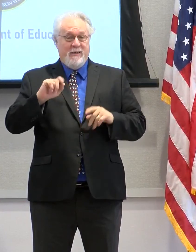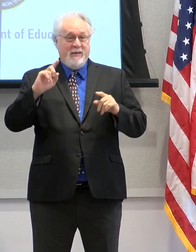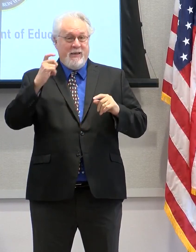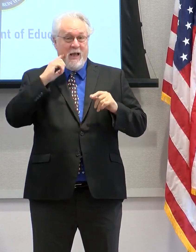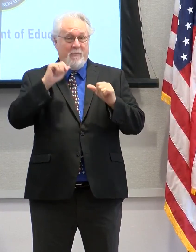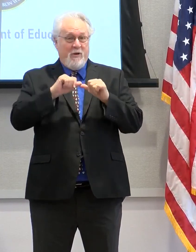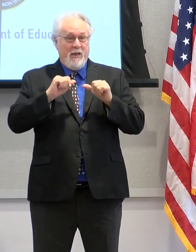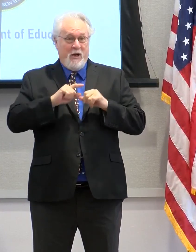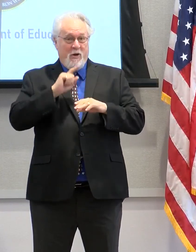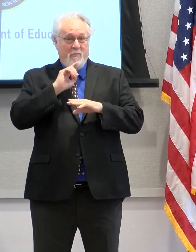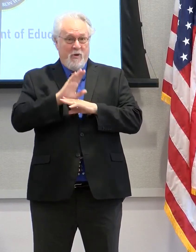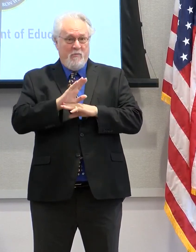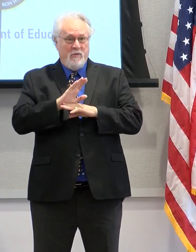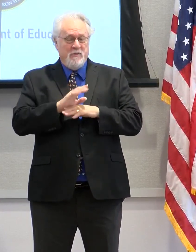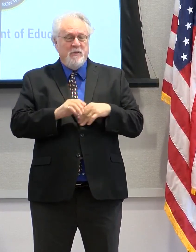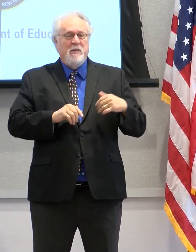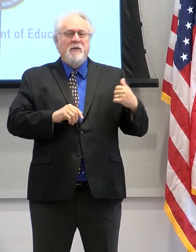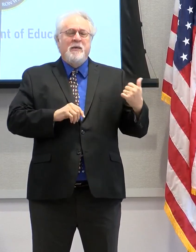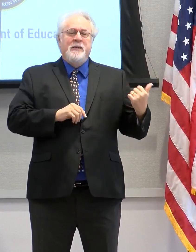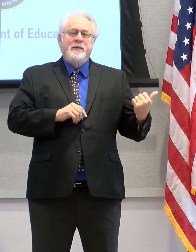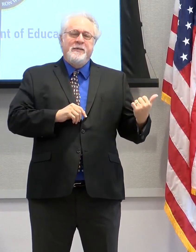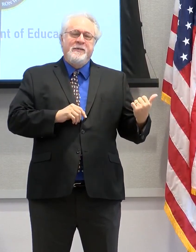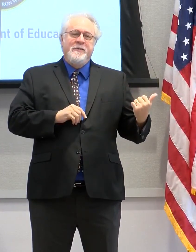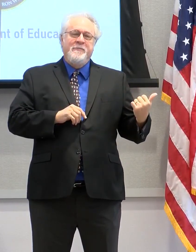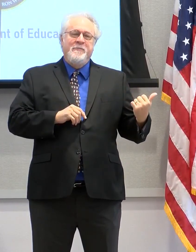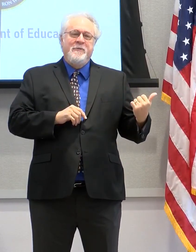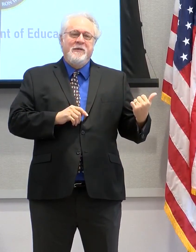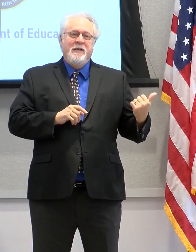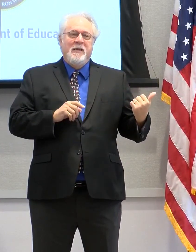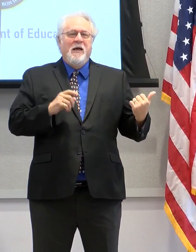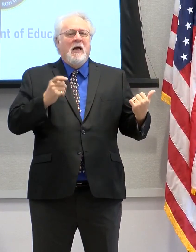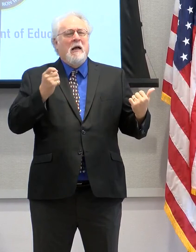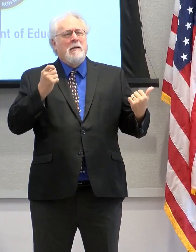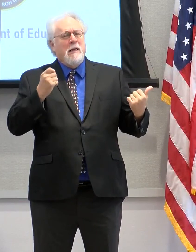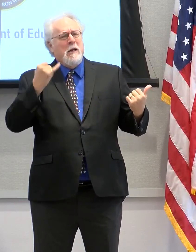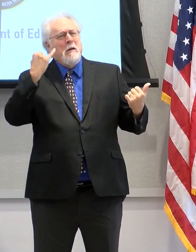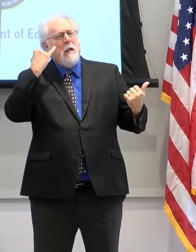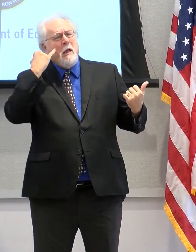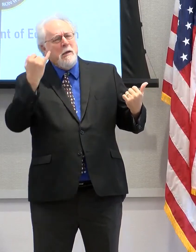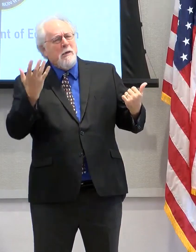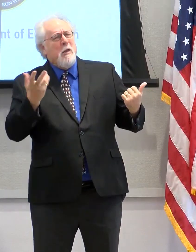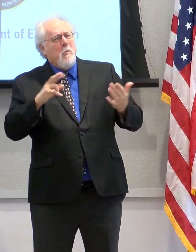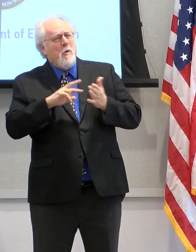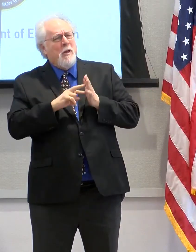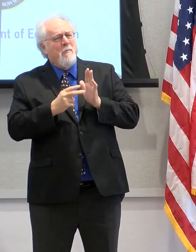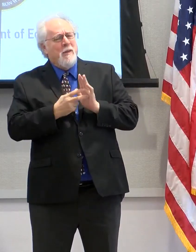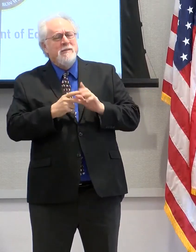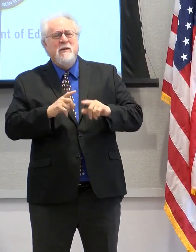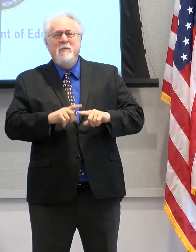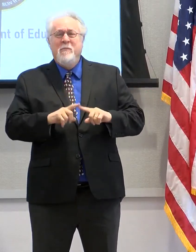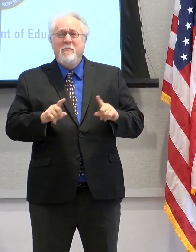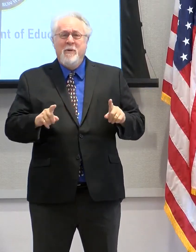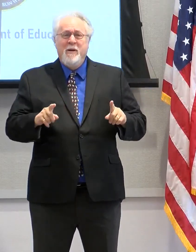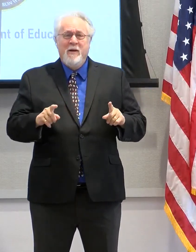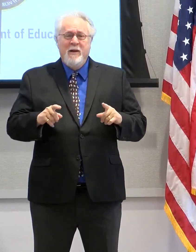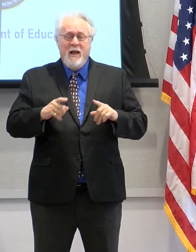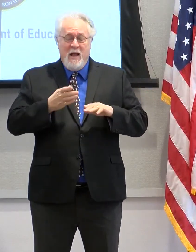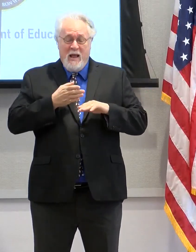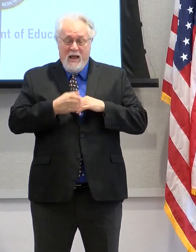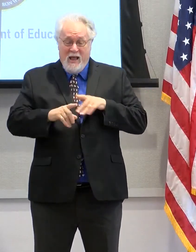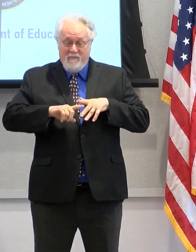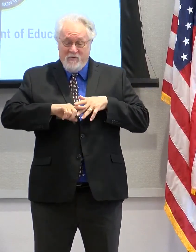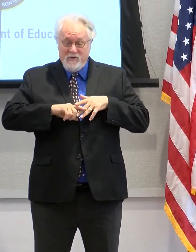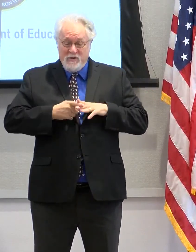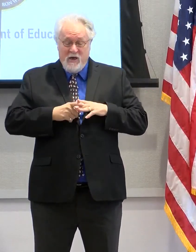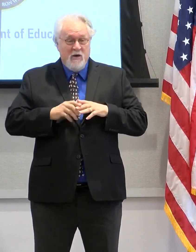promise, I had a little vision of what it could mean. But since we started and